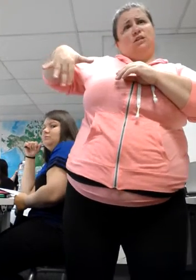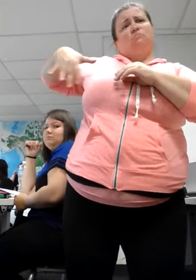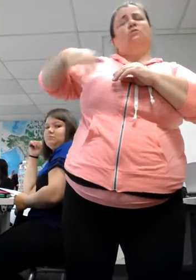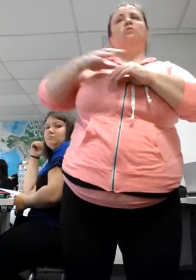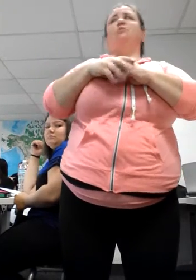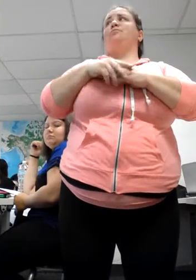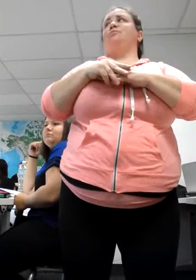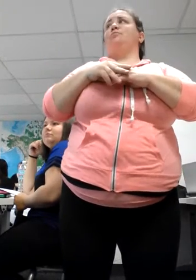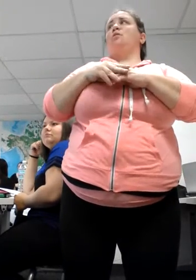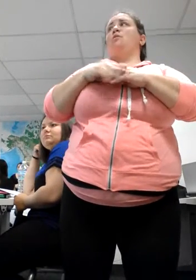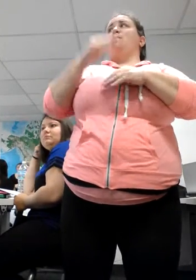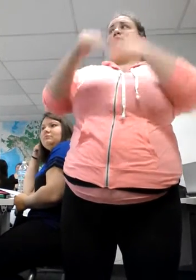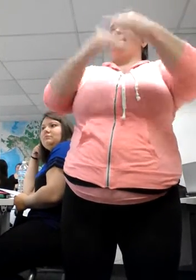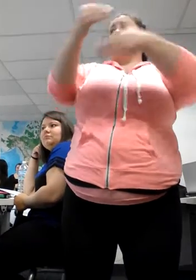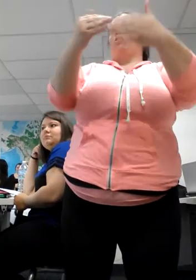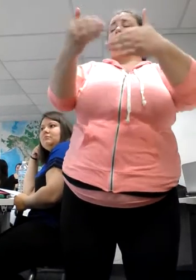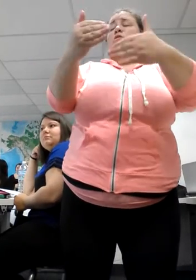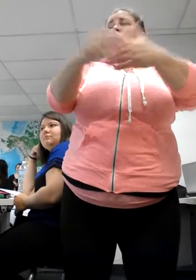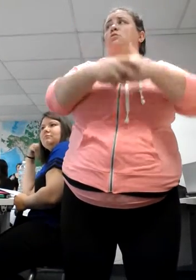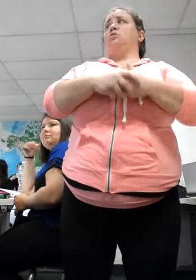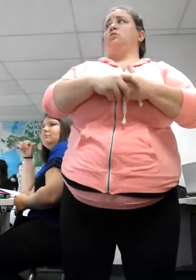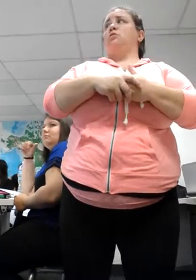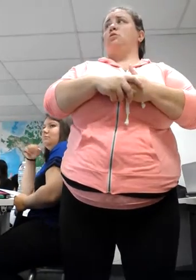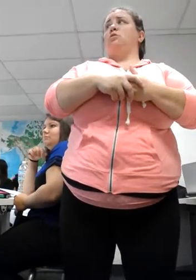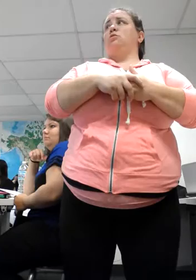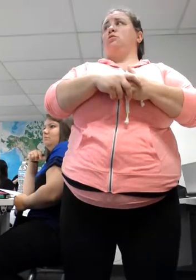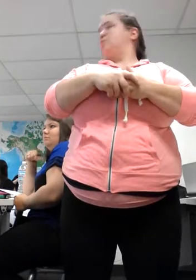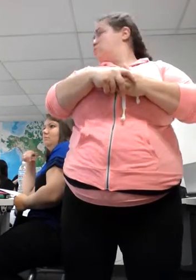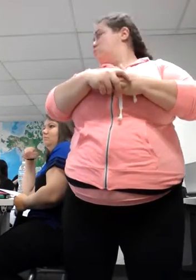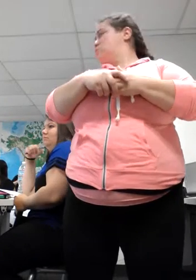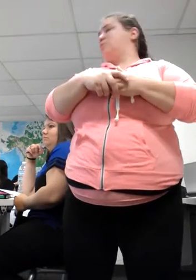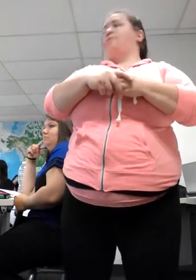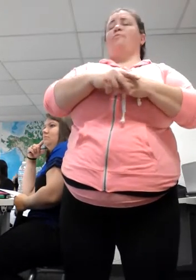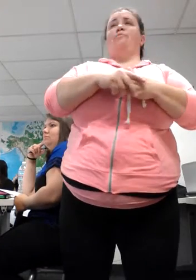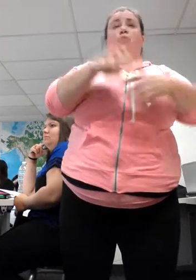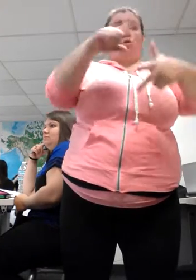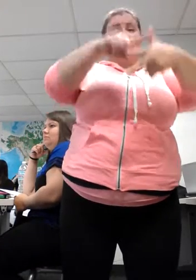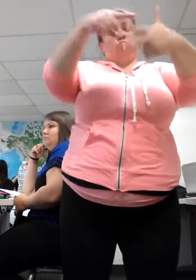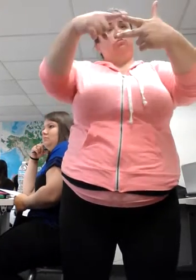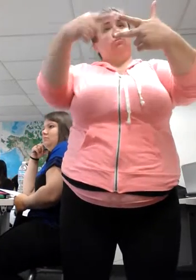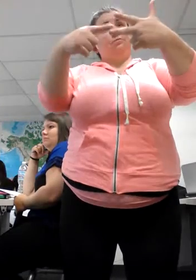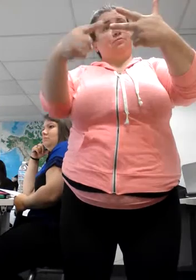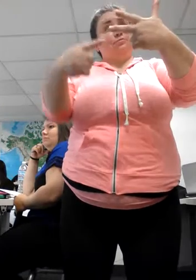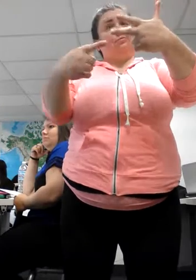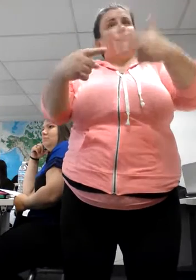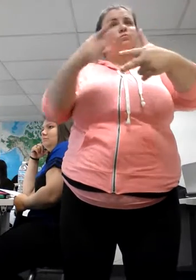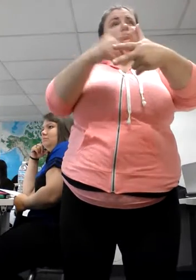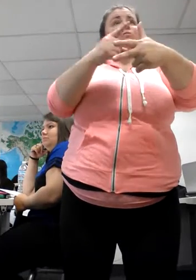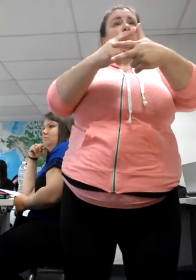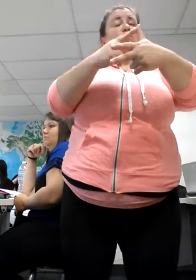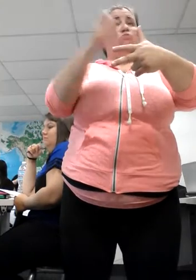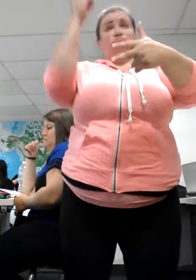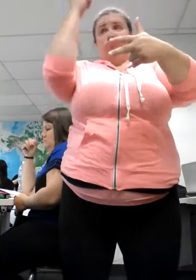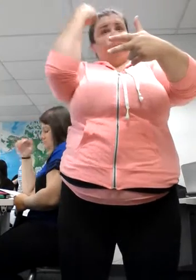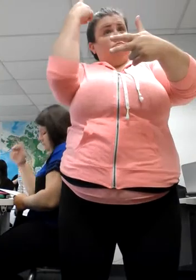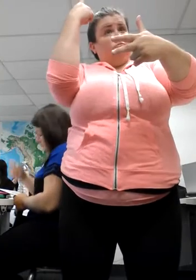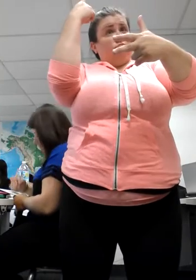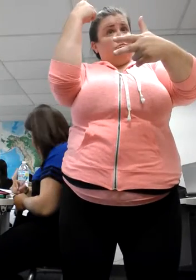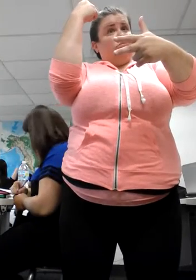basically a three-step process. We comprehend the message first. We